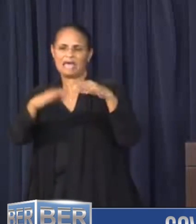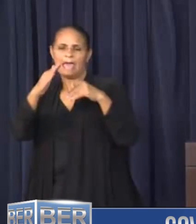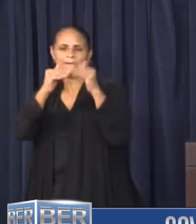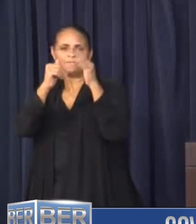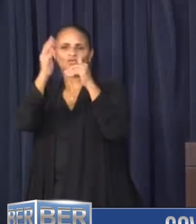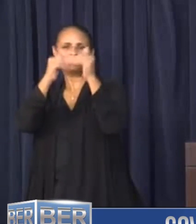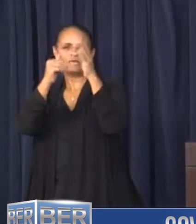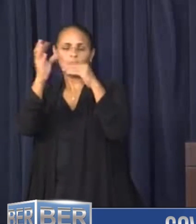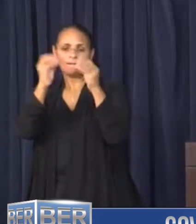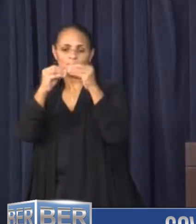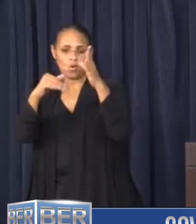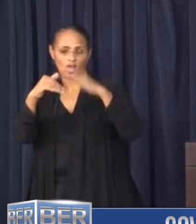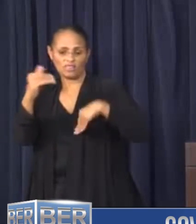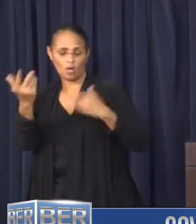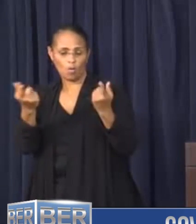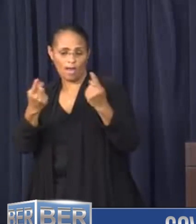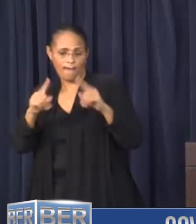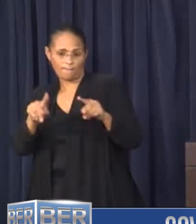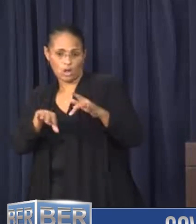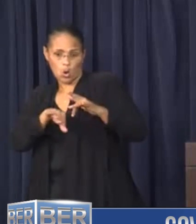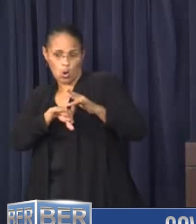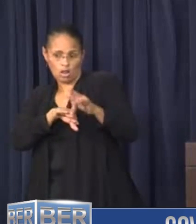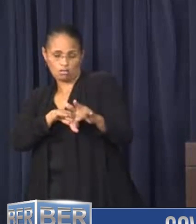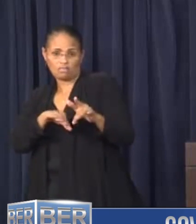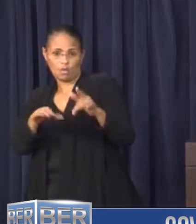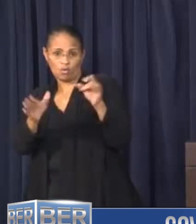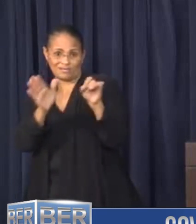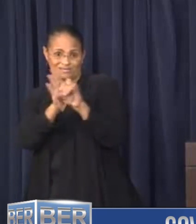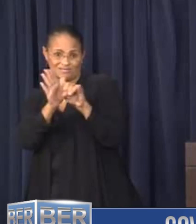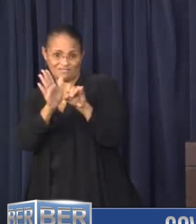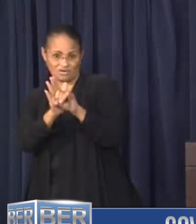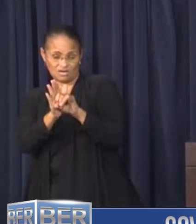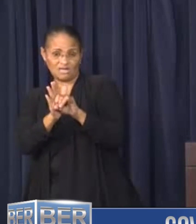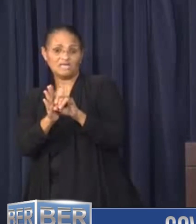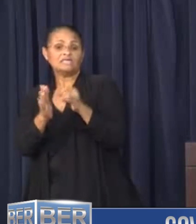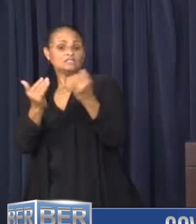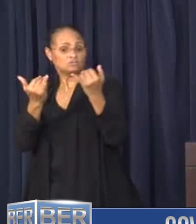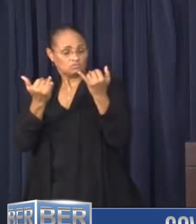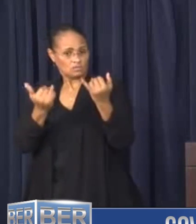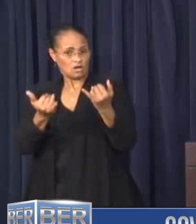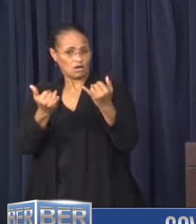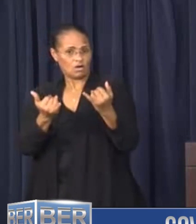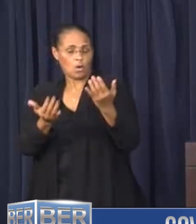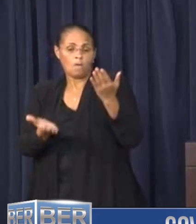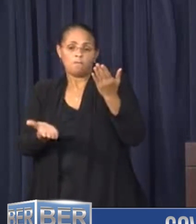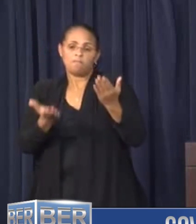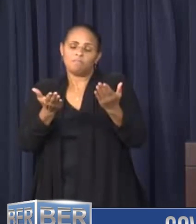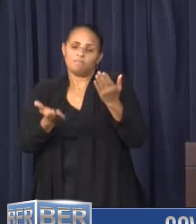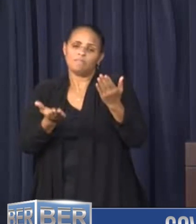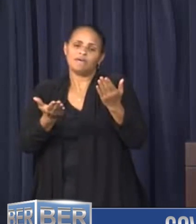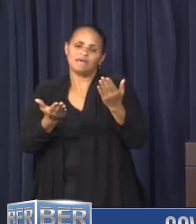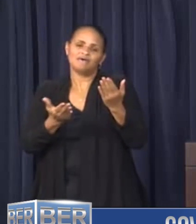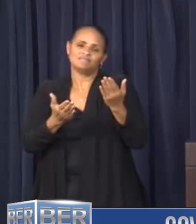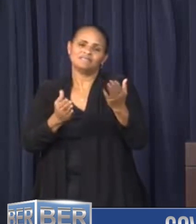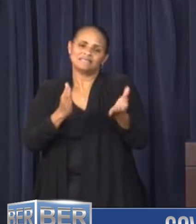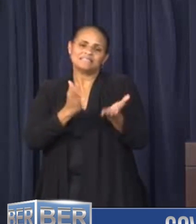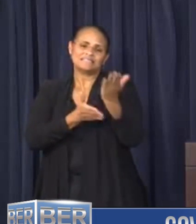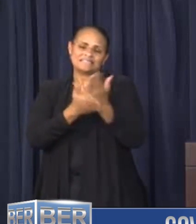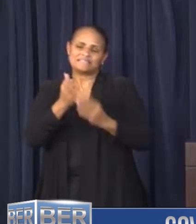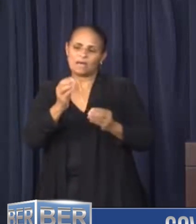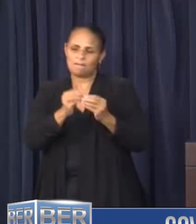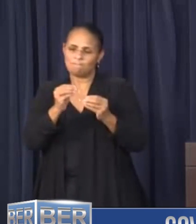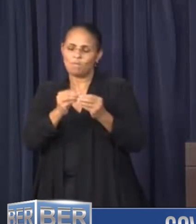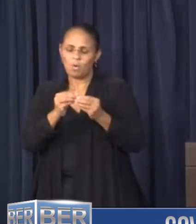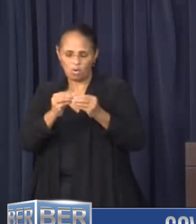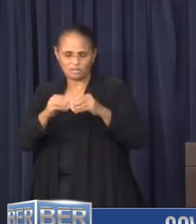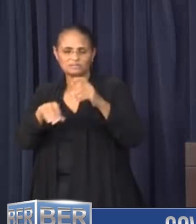in early assessments of our transmission and distribution system. As a result, it may take a little longer than anticipated to get